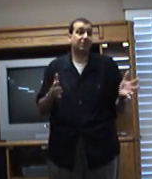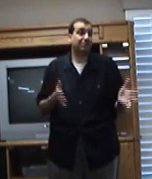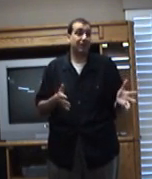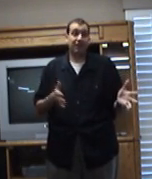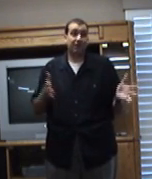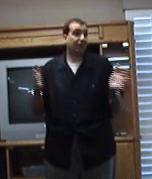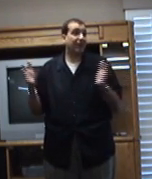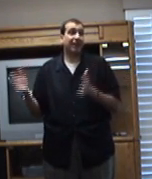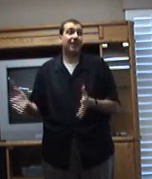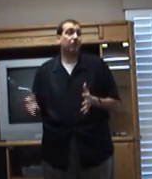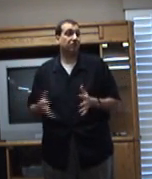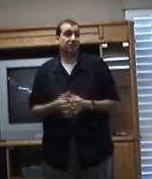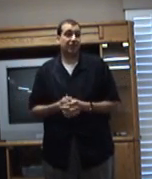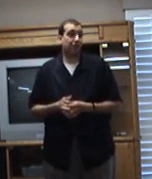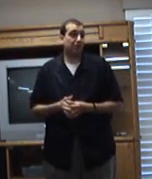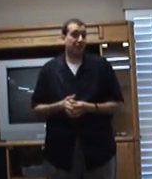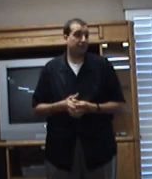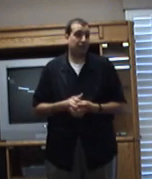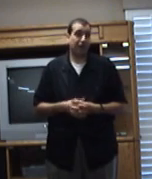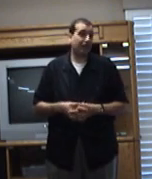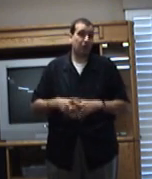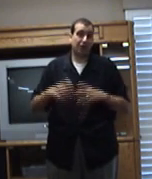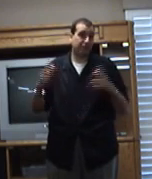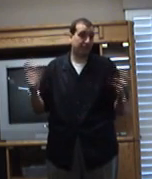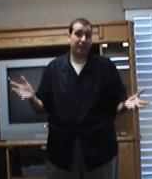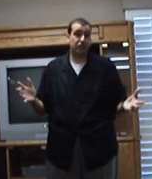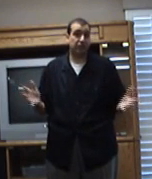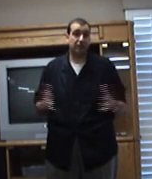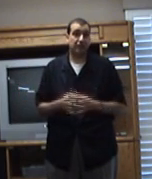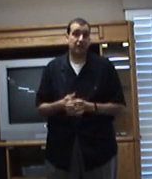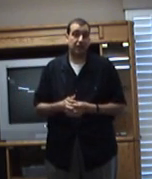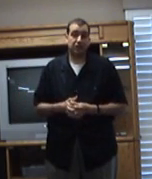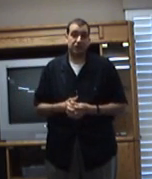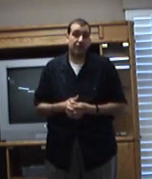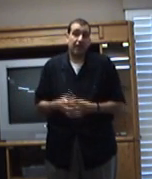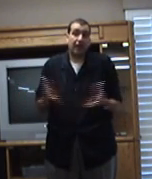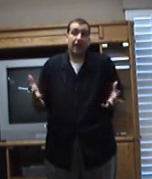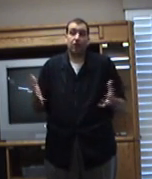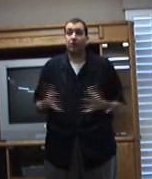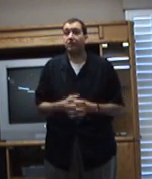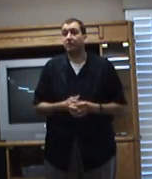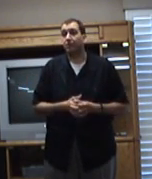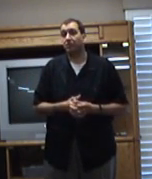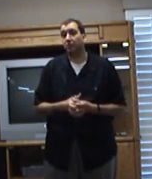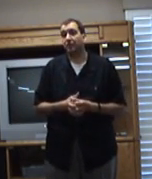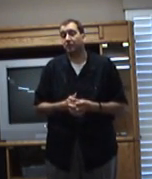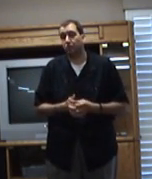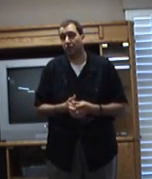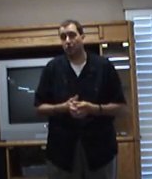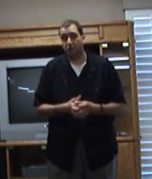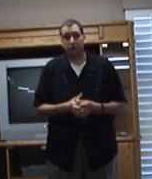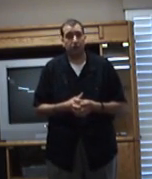seven. If I get eight hours of sleep, I mean, I felt like I went on vacation. I just, I don't need to sleep as much. It's really wonderful.